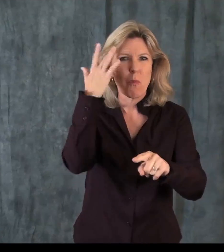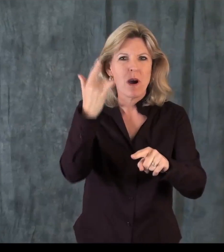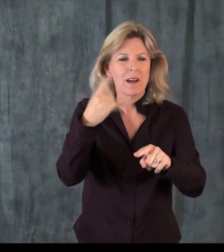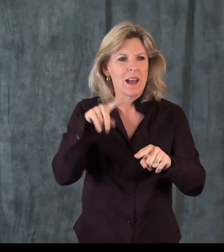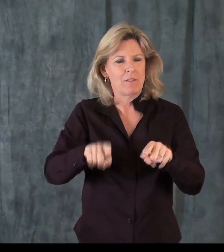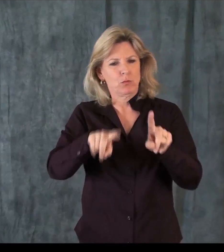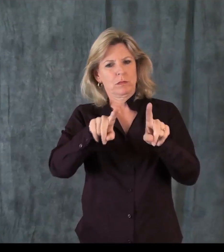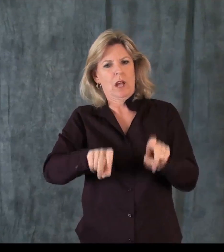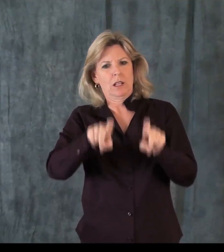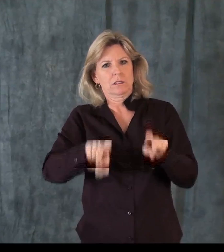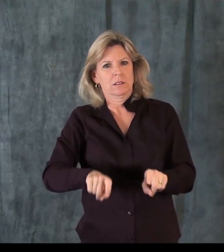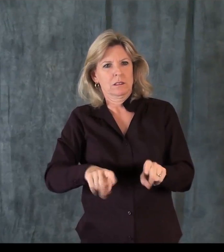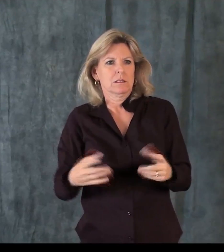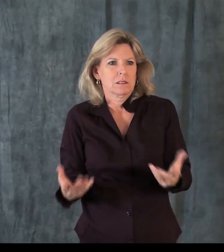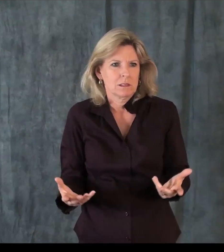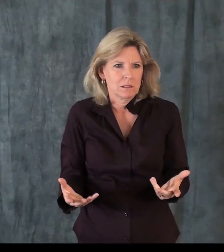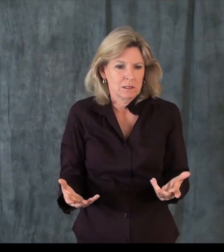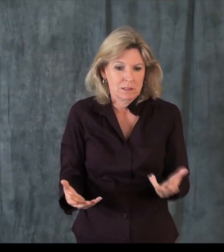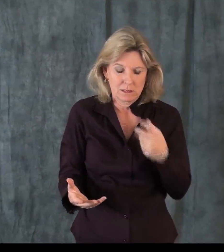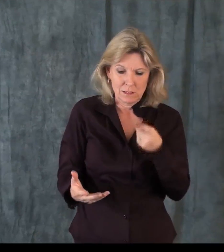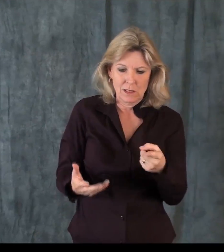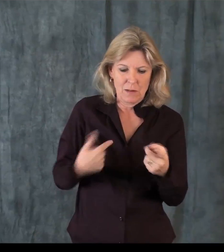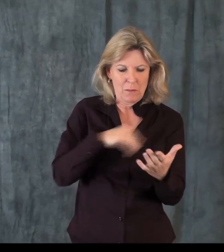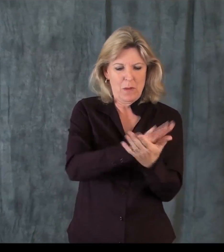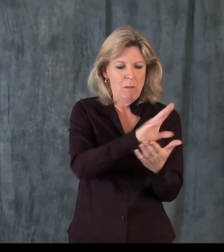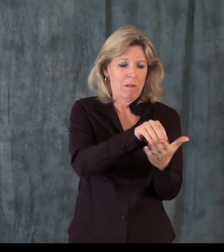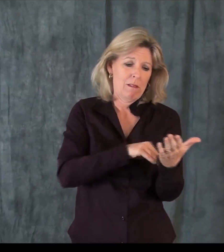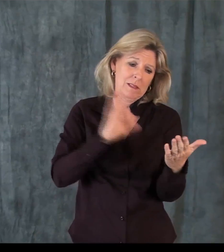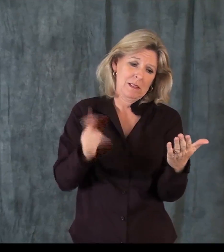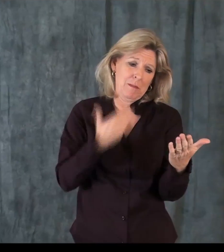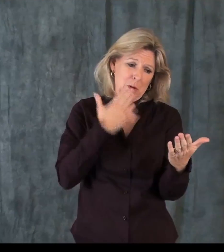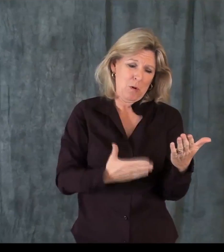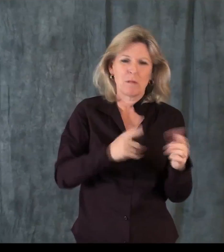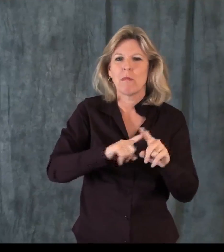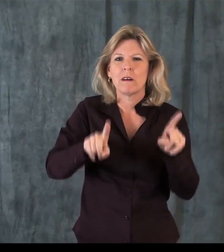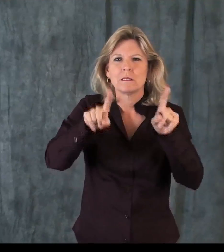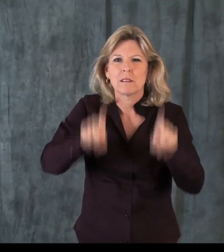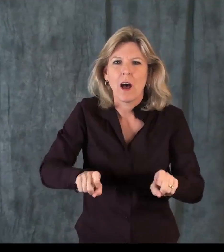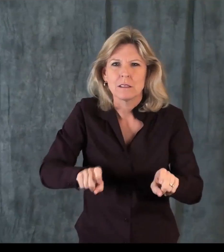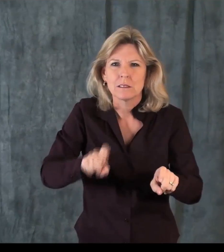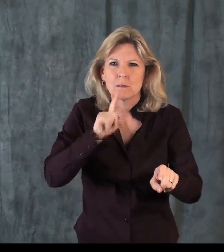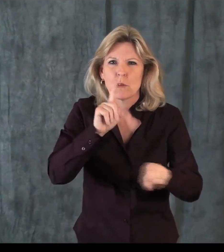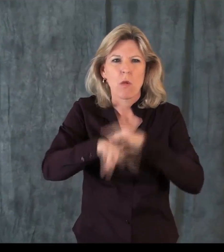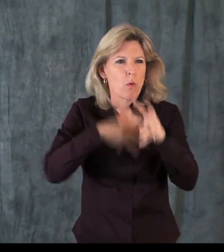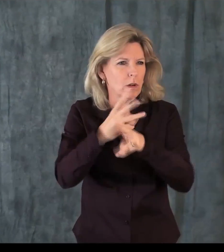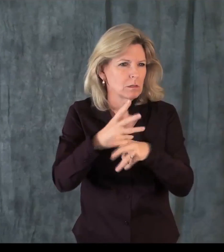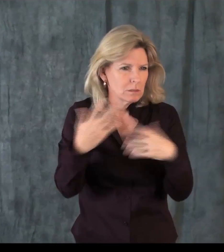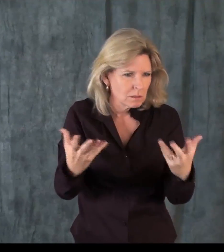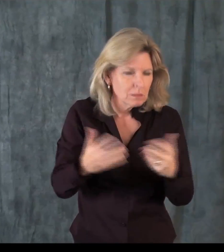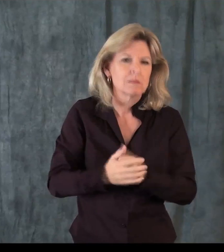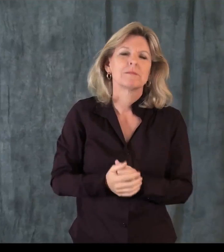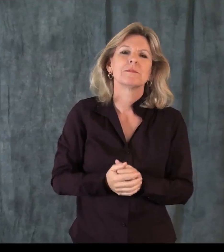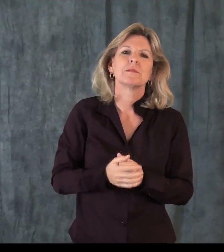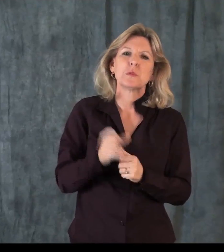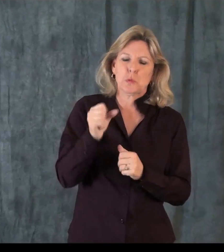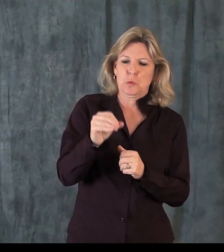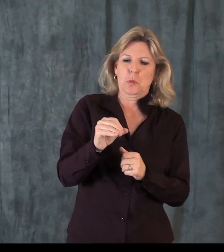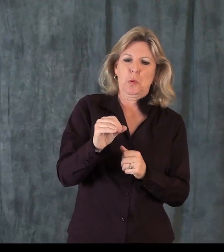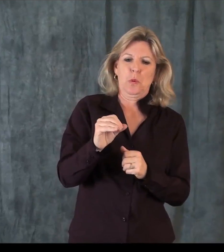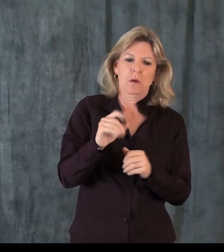forward. And the reason is because we felt we really needed to test out some of these guidelines. I mean, they looked good on paper, but what would they look like in the real